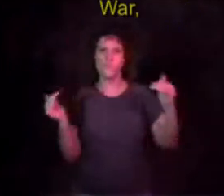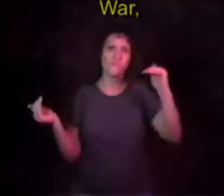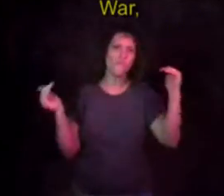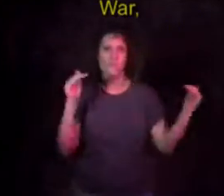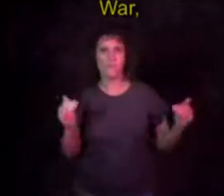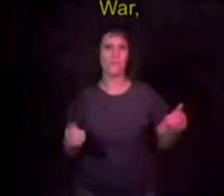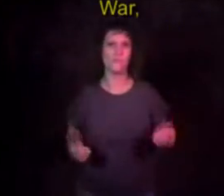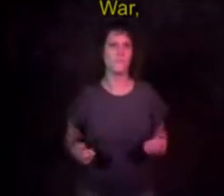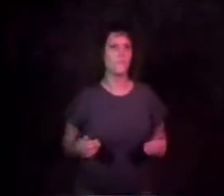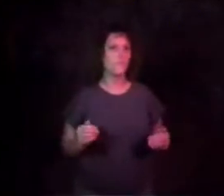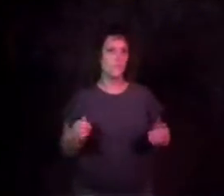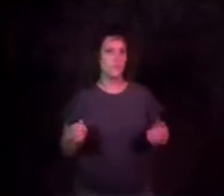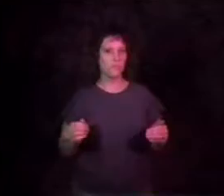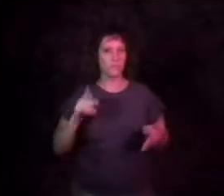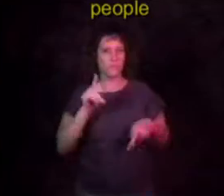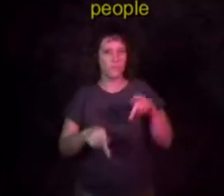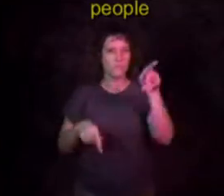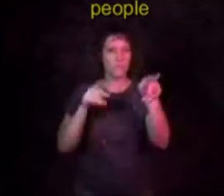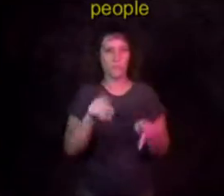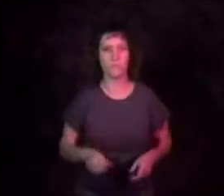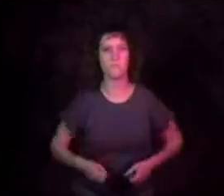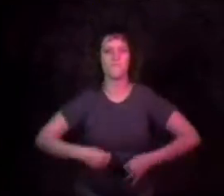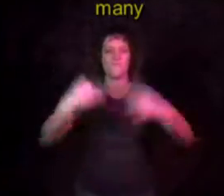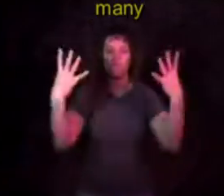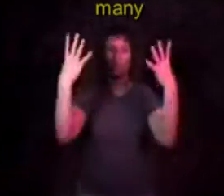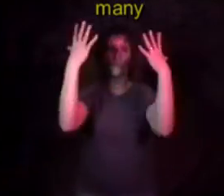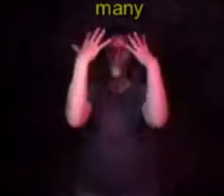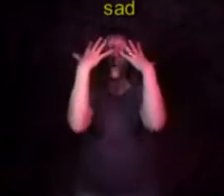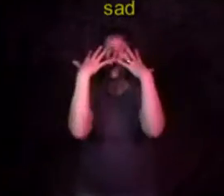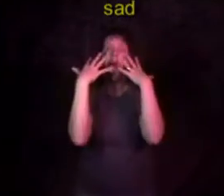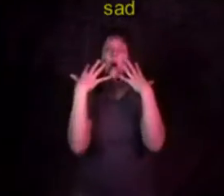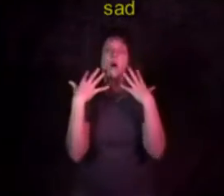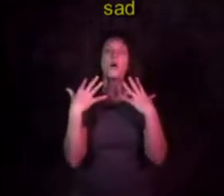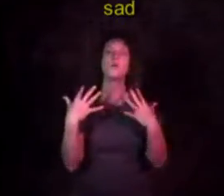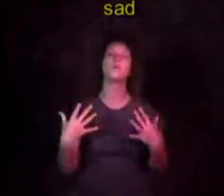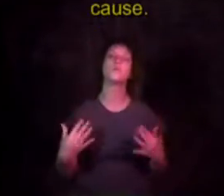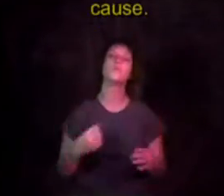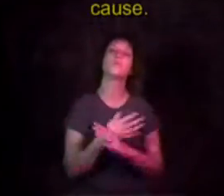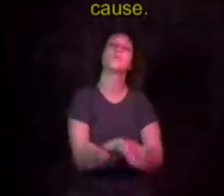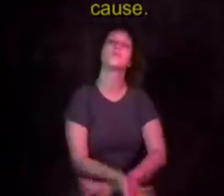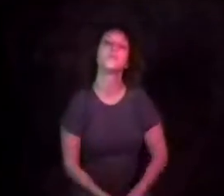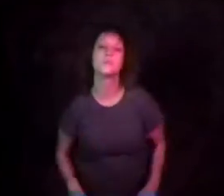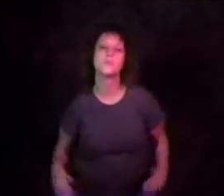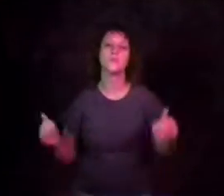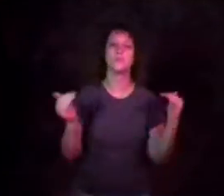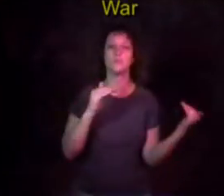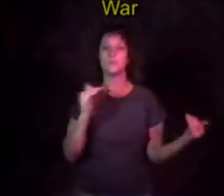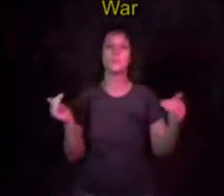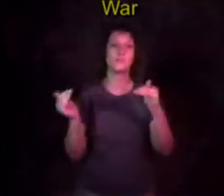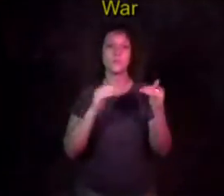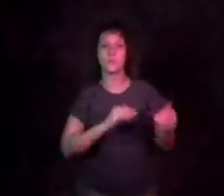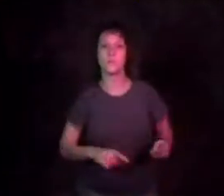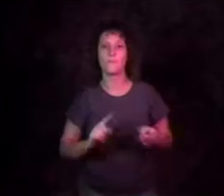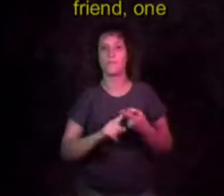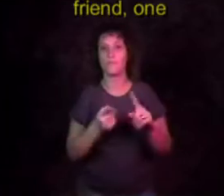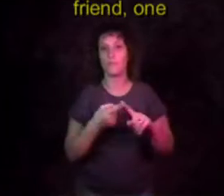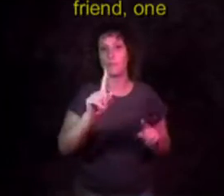War! It ain't nothing but a heartbreak! War! Send only to the undertaker!